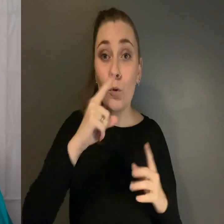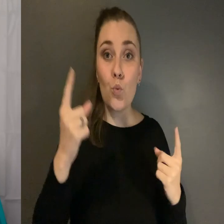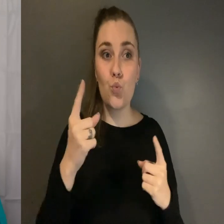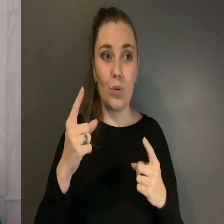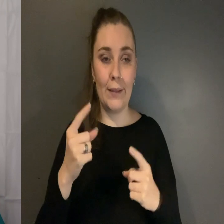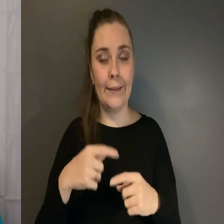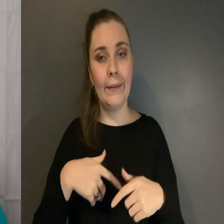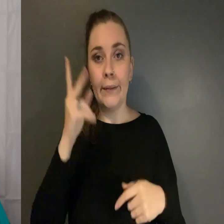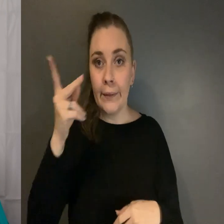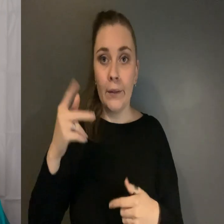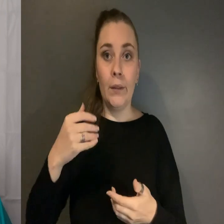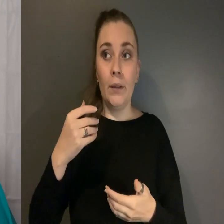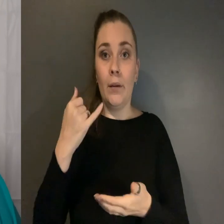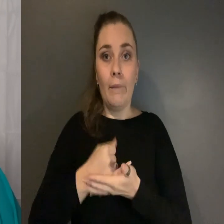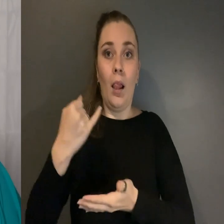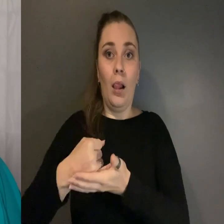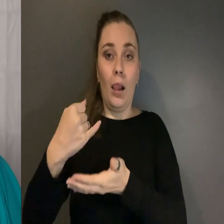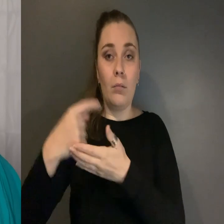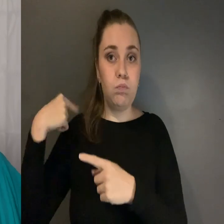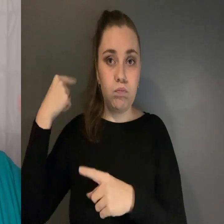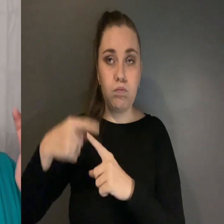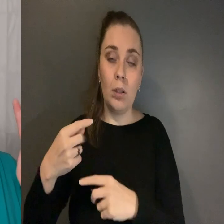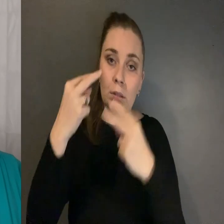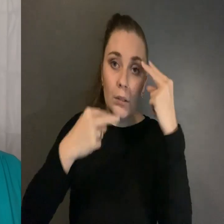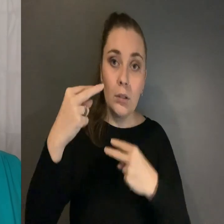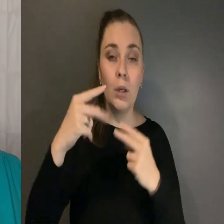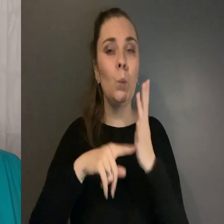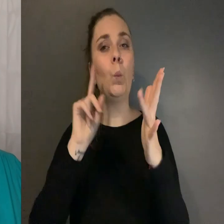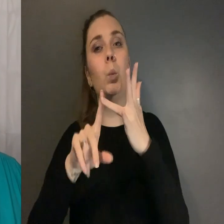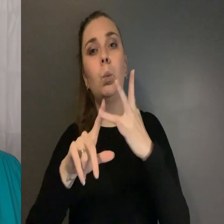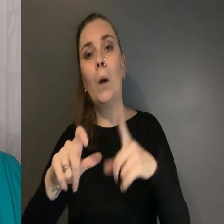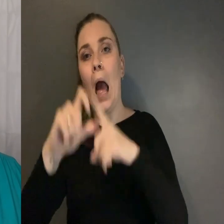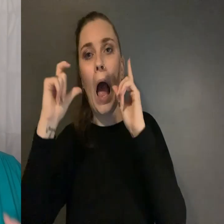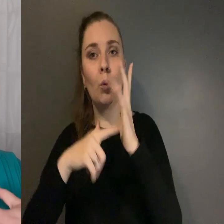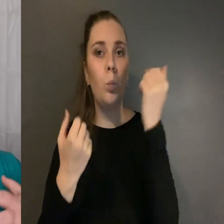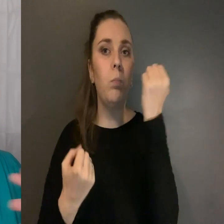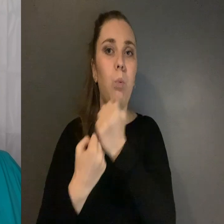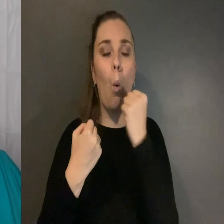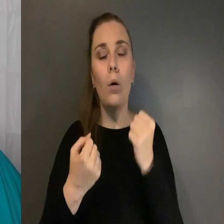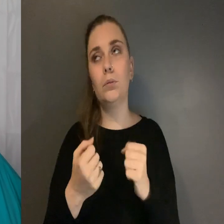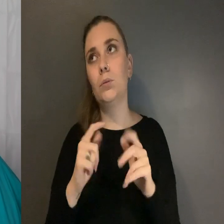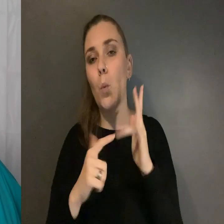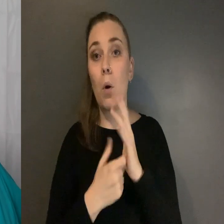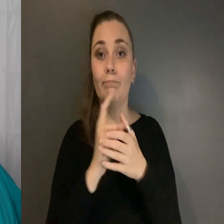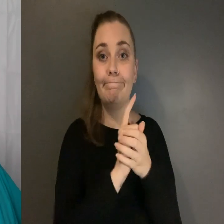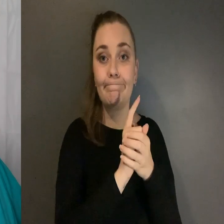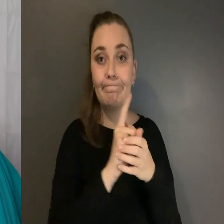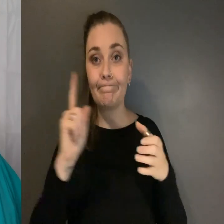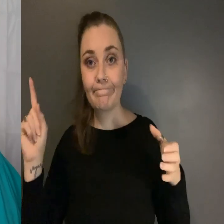down again and again judged as too hard to support or alienated from communities